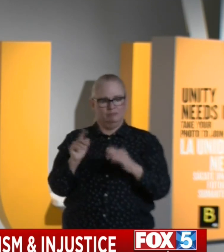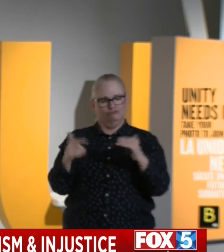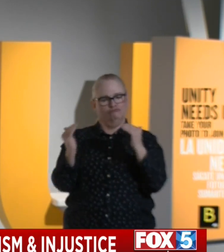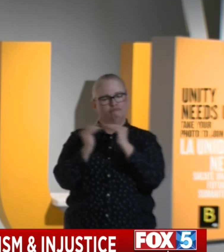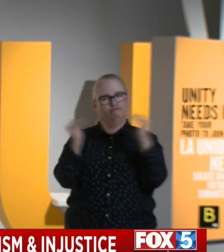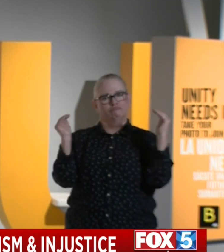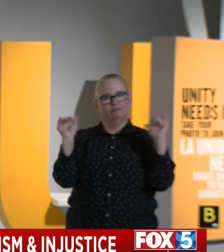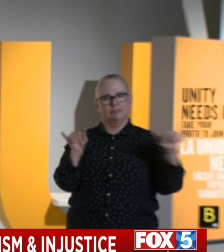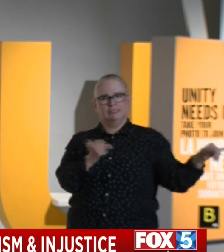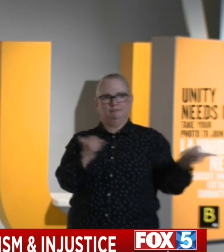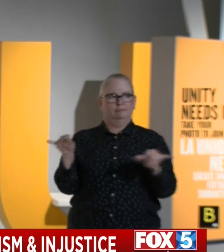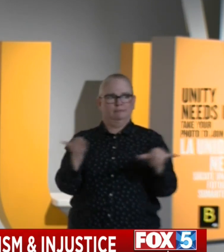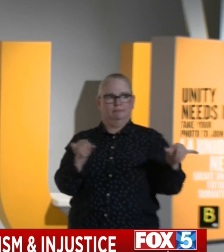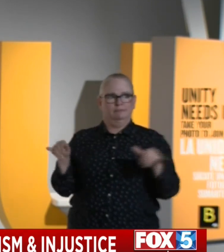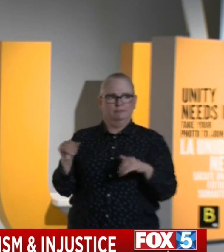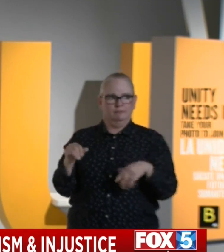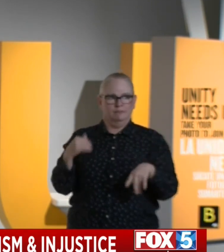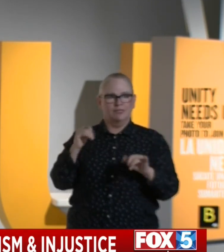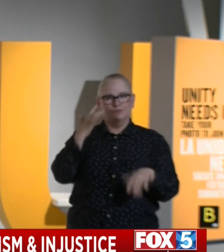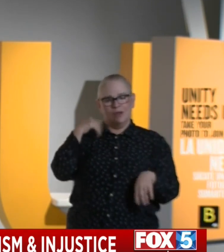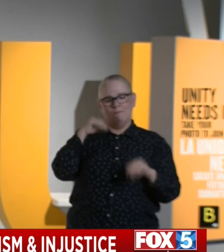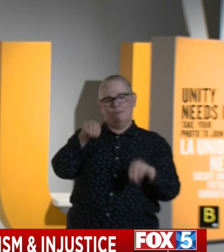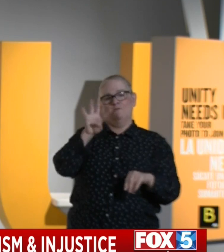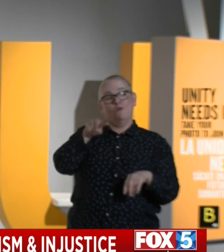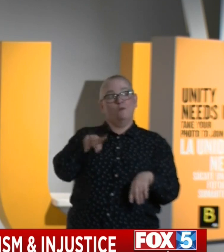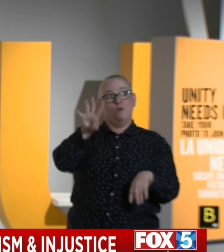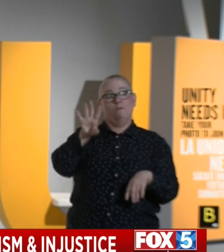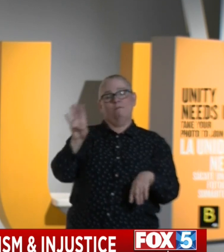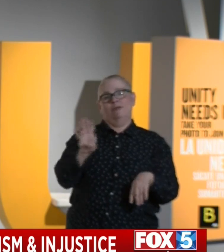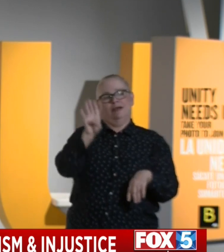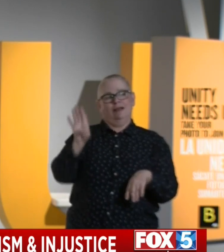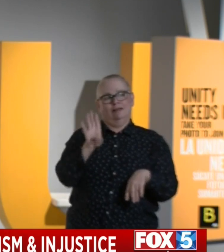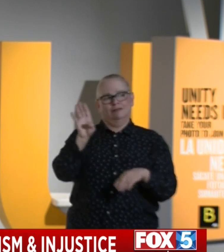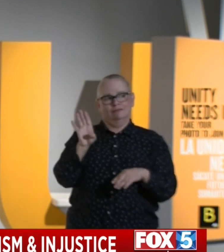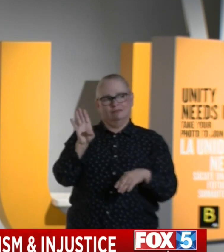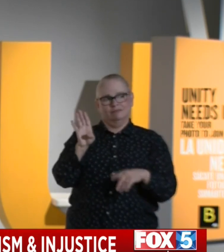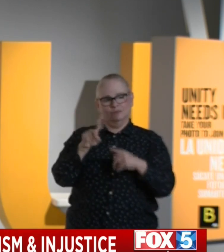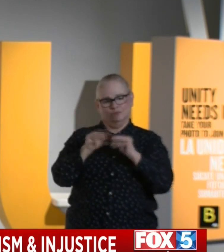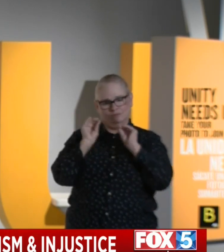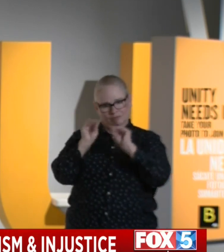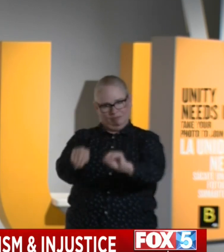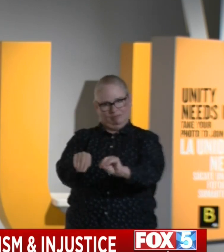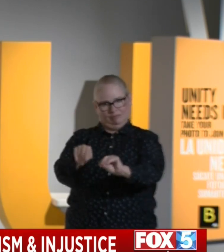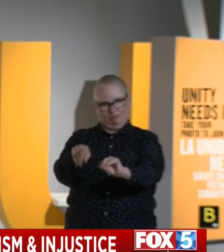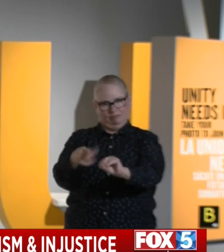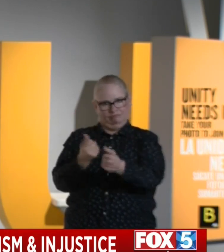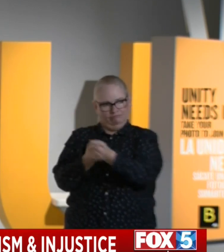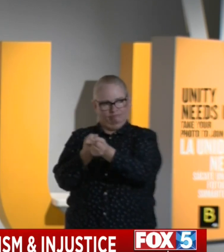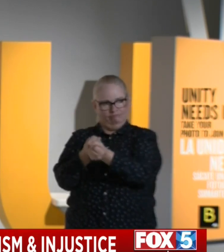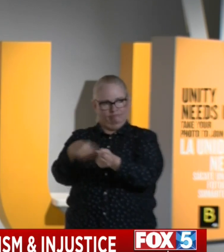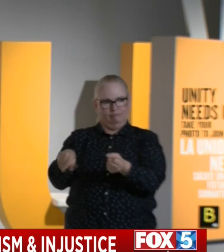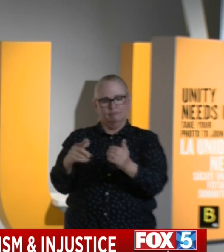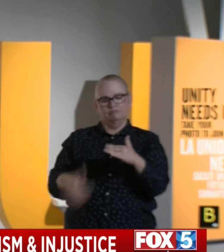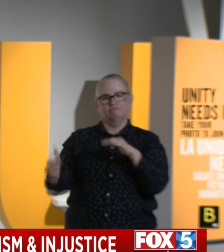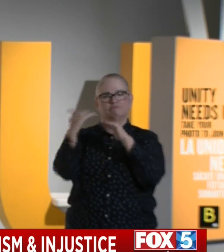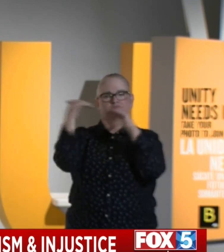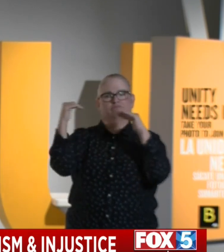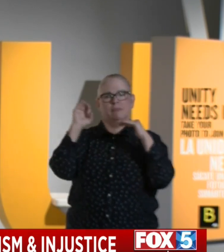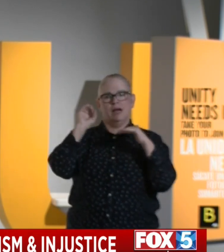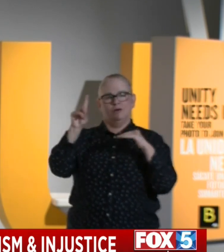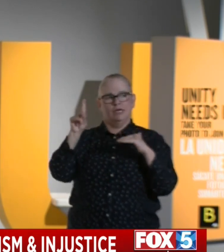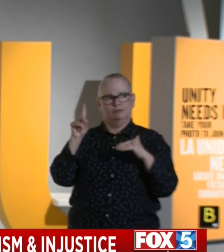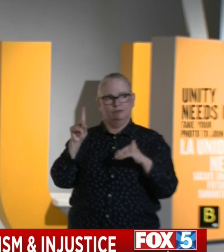we put that $4.4 billion in the budget to focus on equity. Governor Brown said it better than any of us. There is no